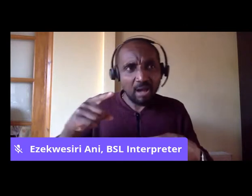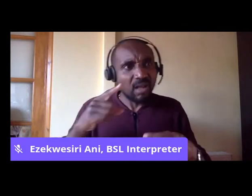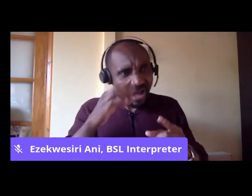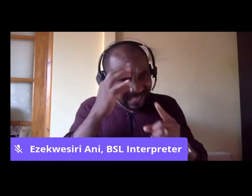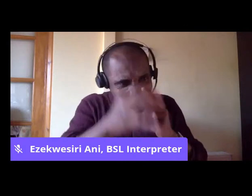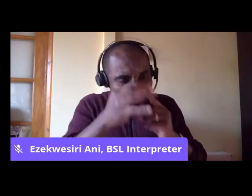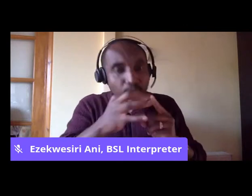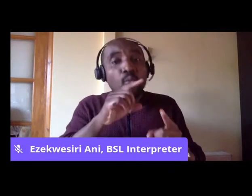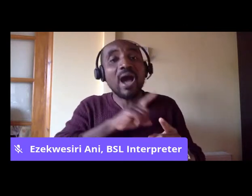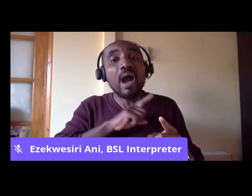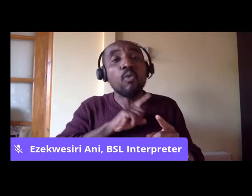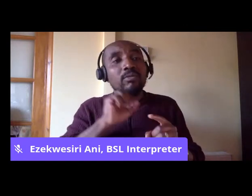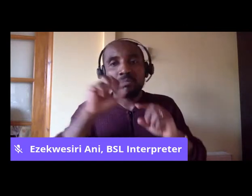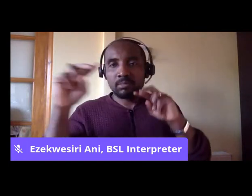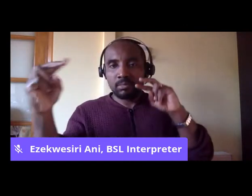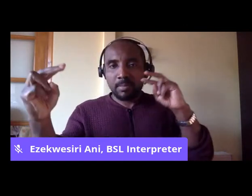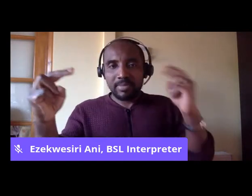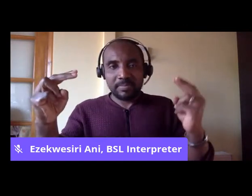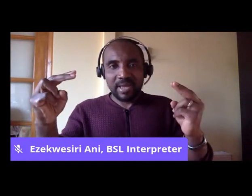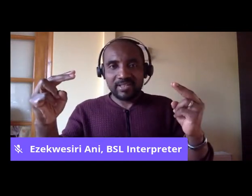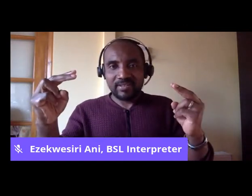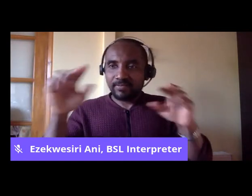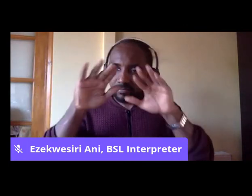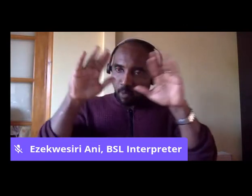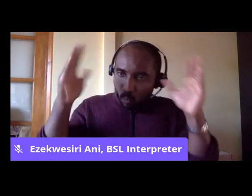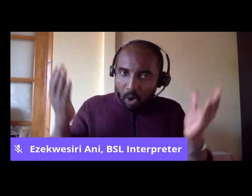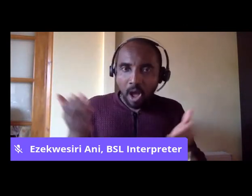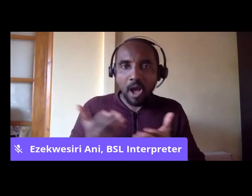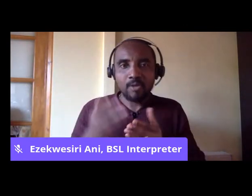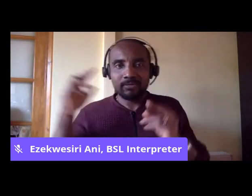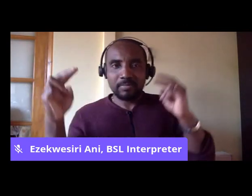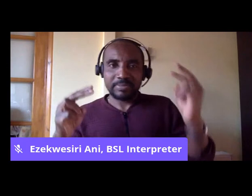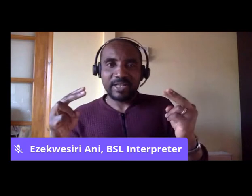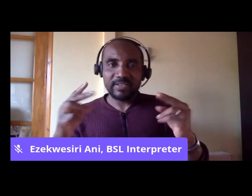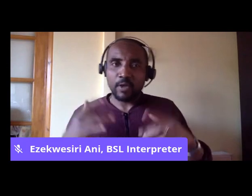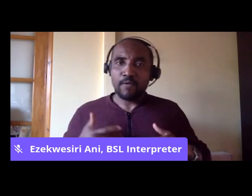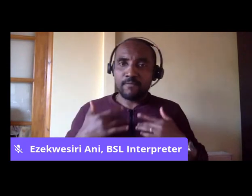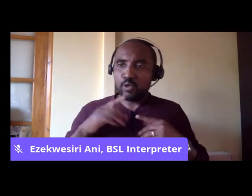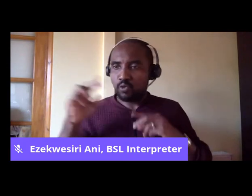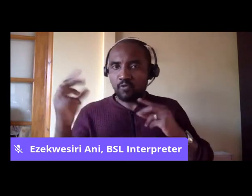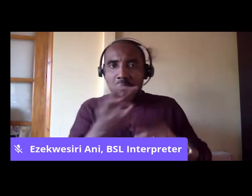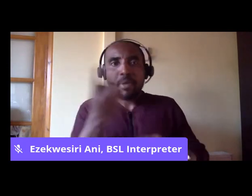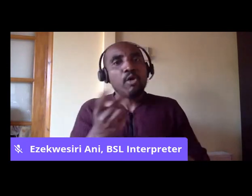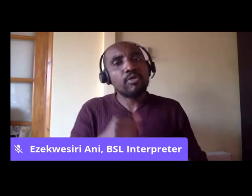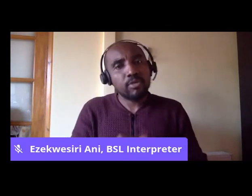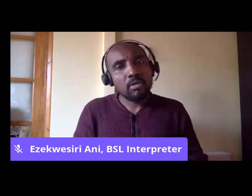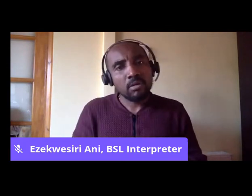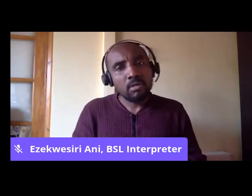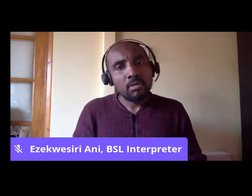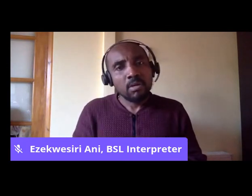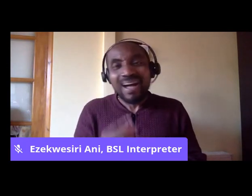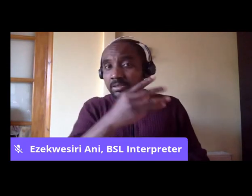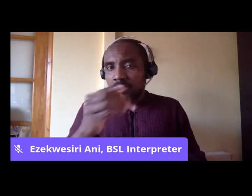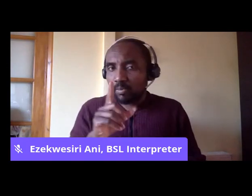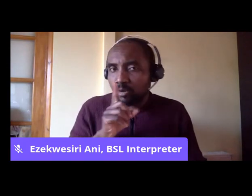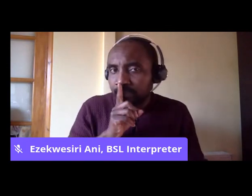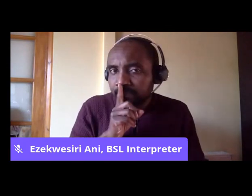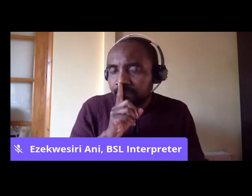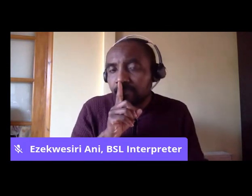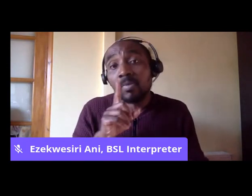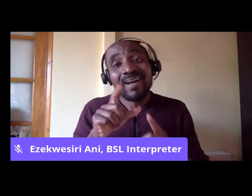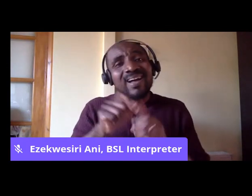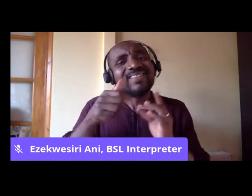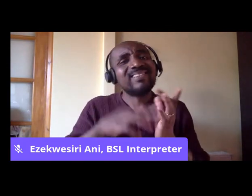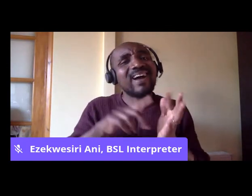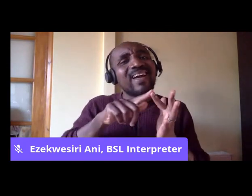from, and to get it out there. And I met a lot of resistance and a lot of silencing. And I think what Diane said about the